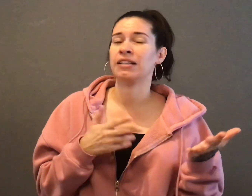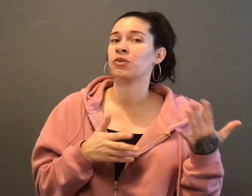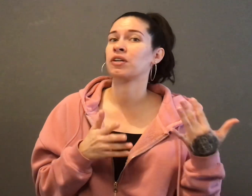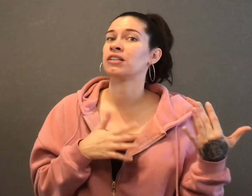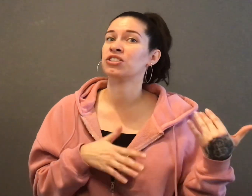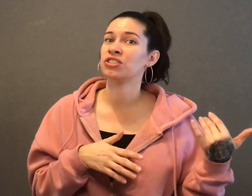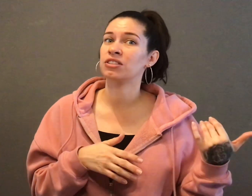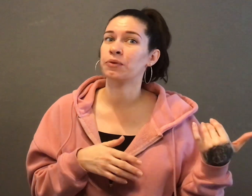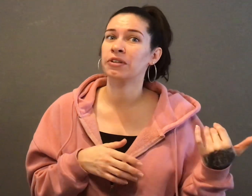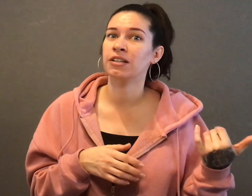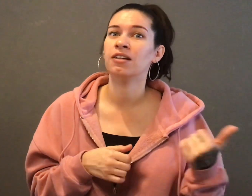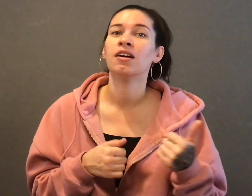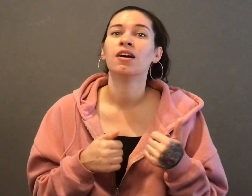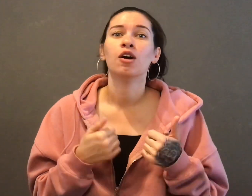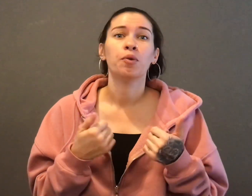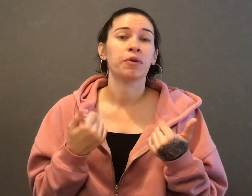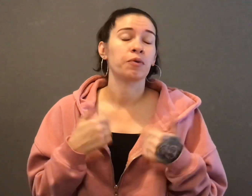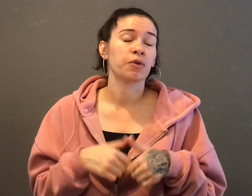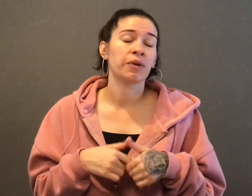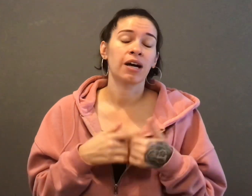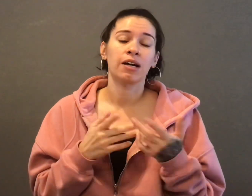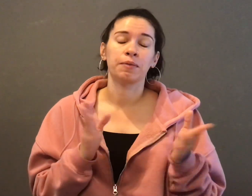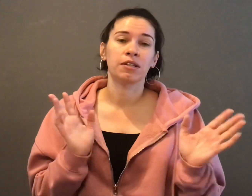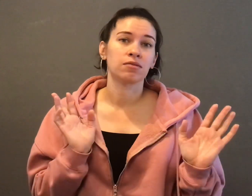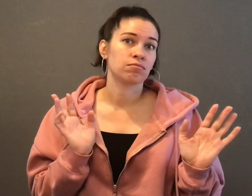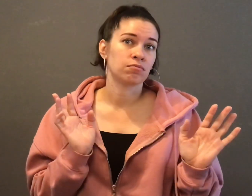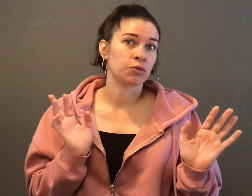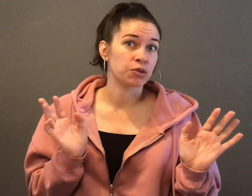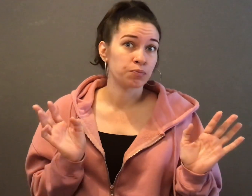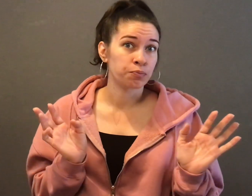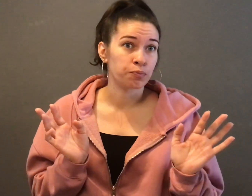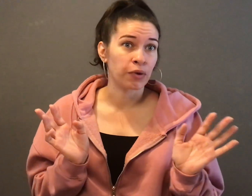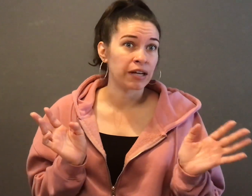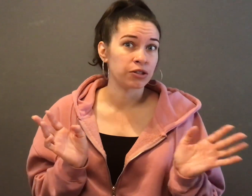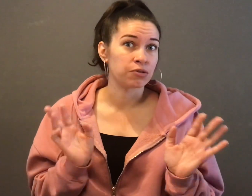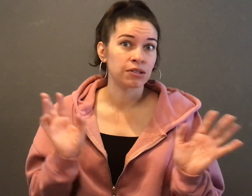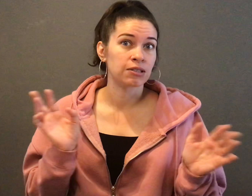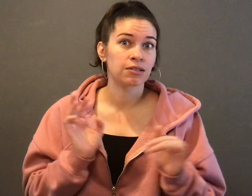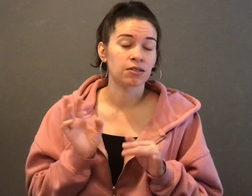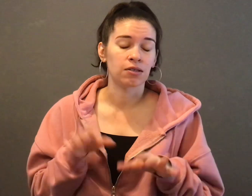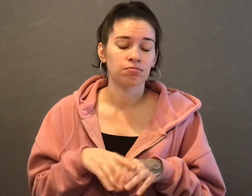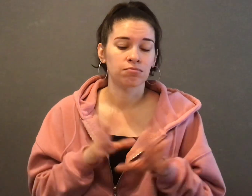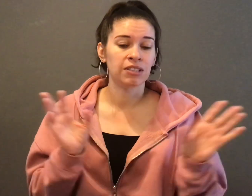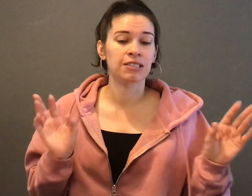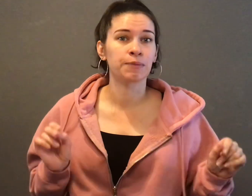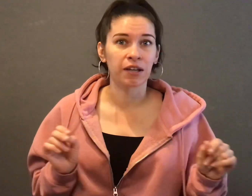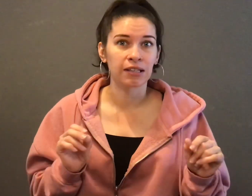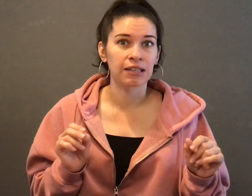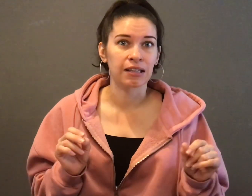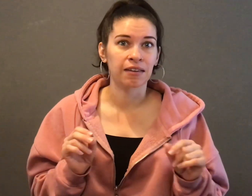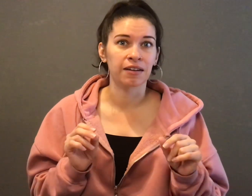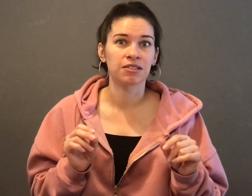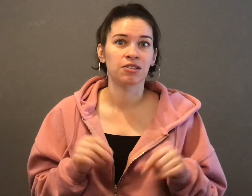didn't know the conditions they were in. But the one that we got, I mean, it was brand new. didn't, you know, didn't smell anything like that. So